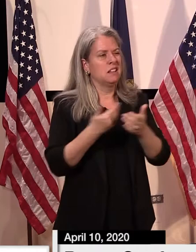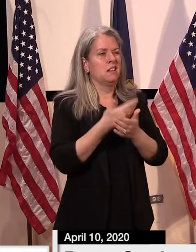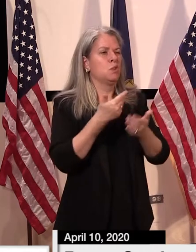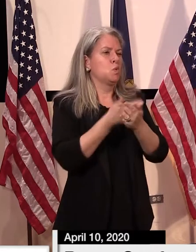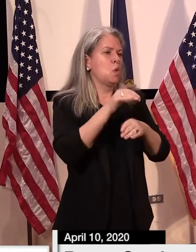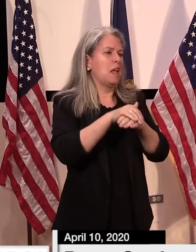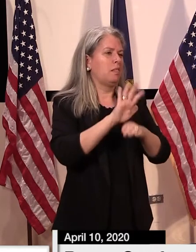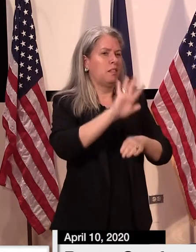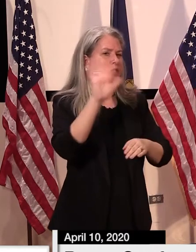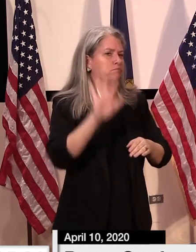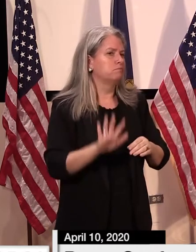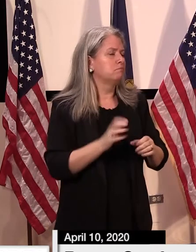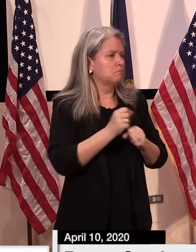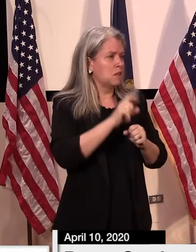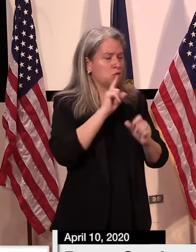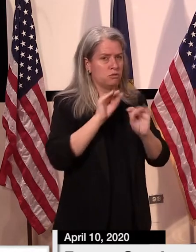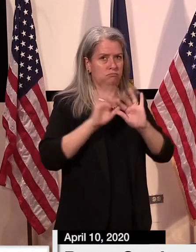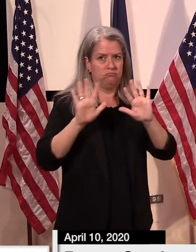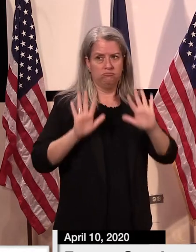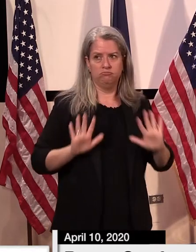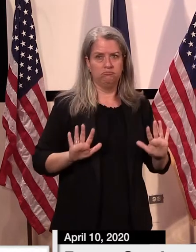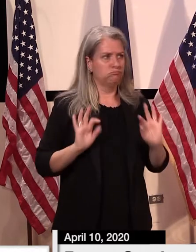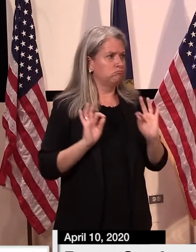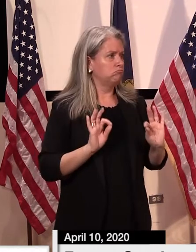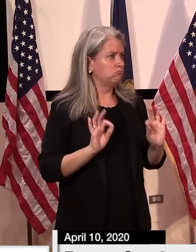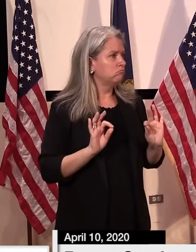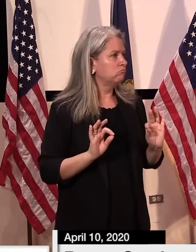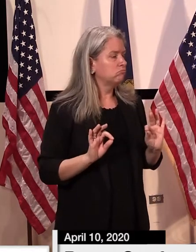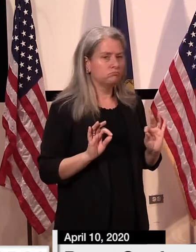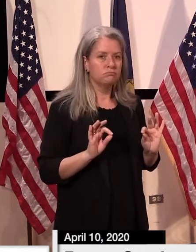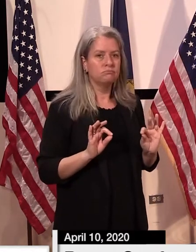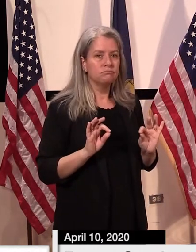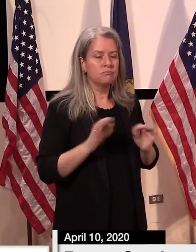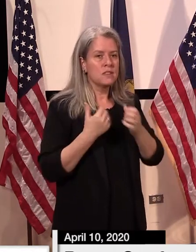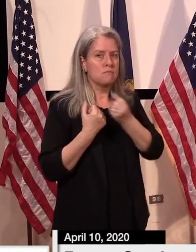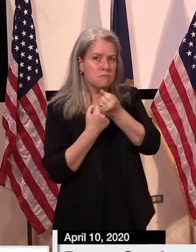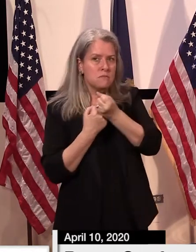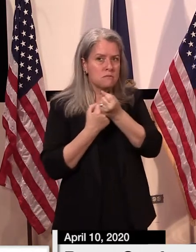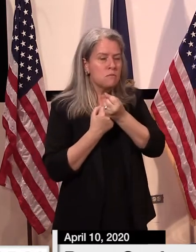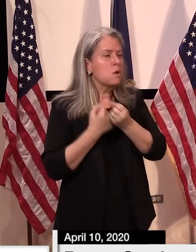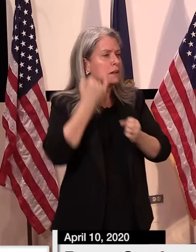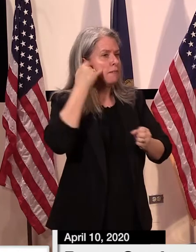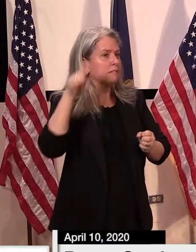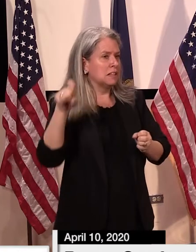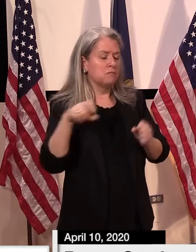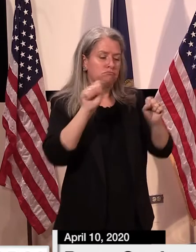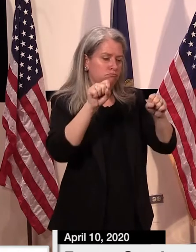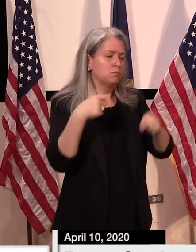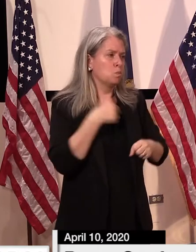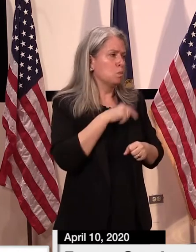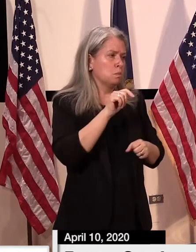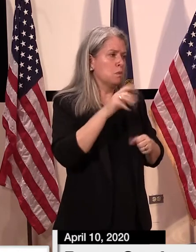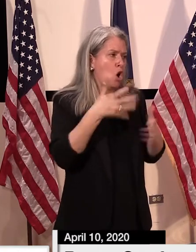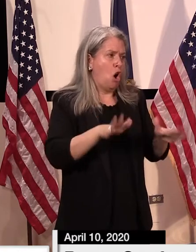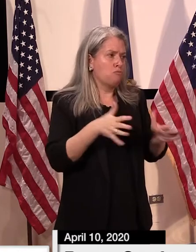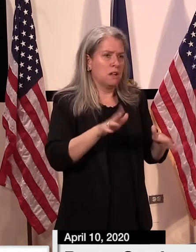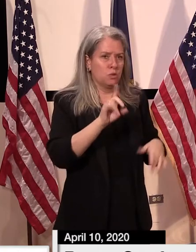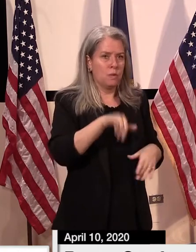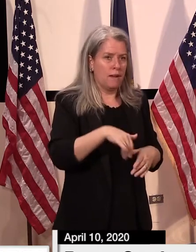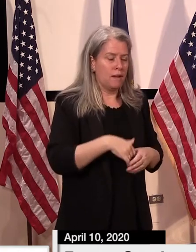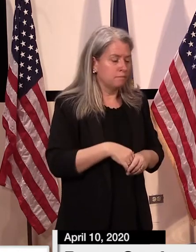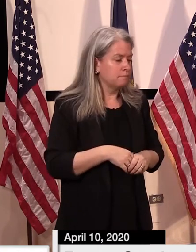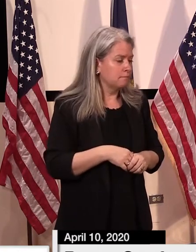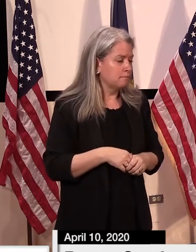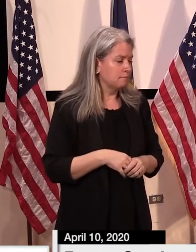to make sure that we spread that out and are able to help them out in their time of need as well. Commissioner